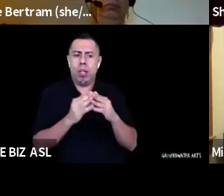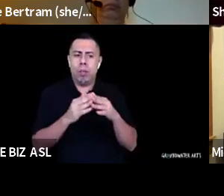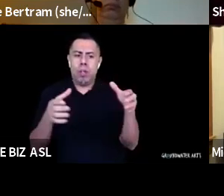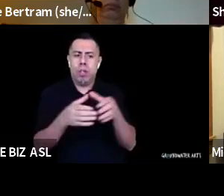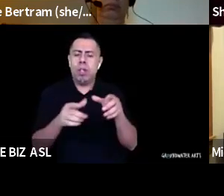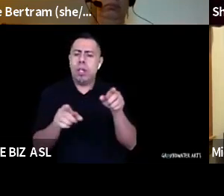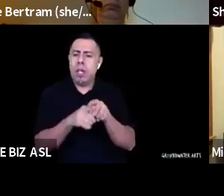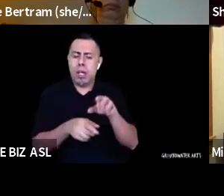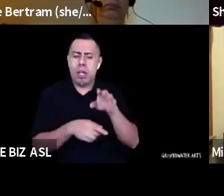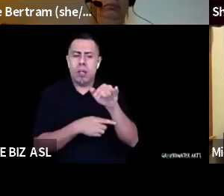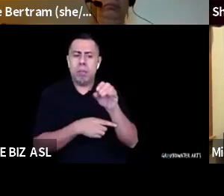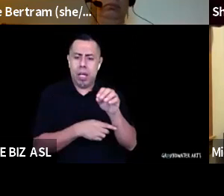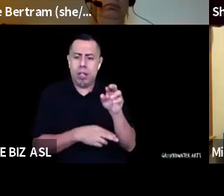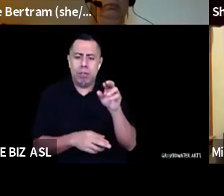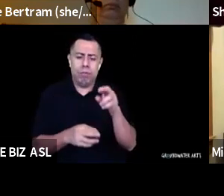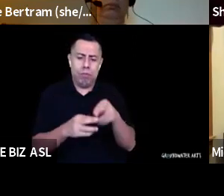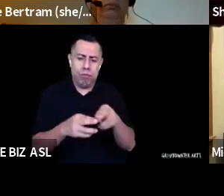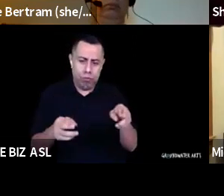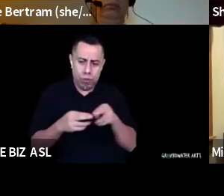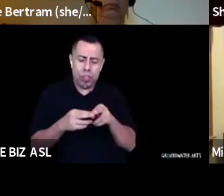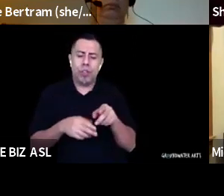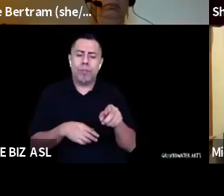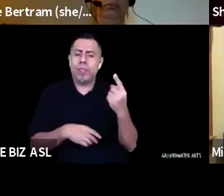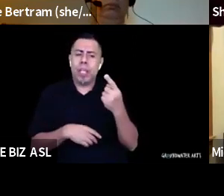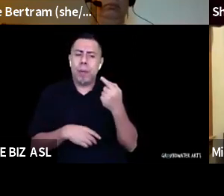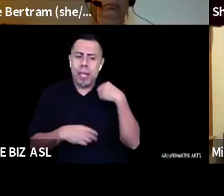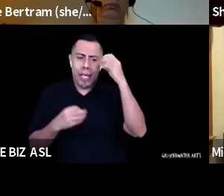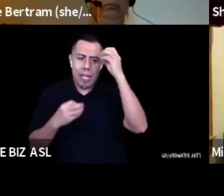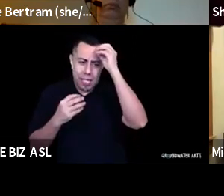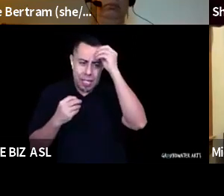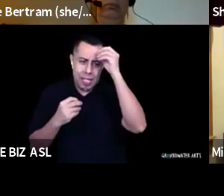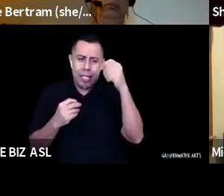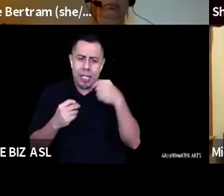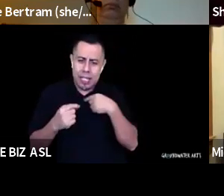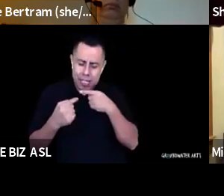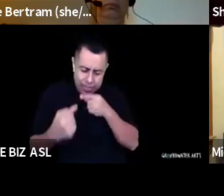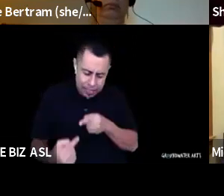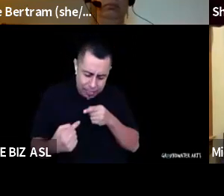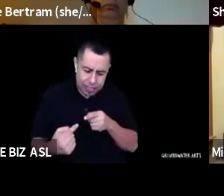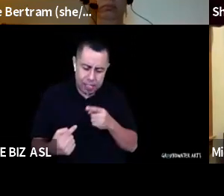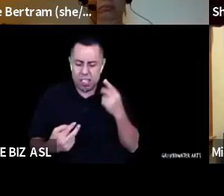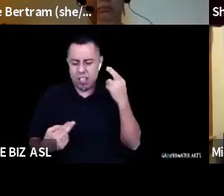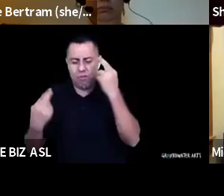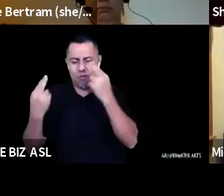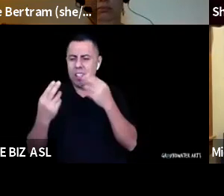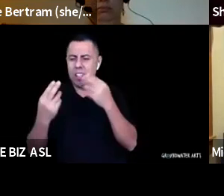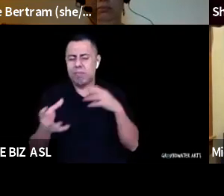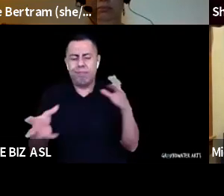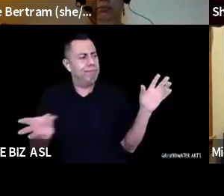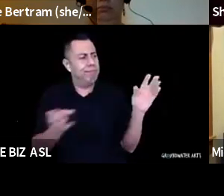contemplating and wrestling with and, and realizing that I've really been wrestling with it my whole career is, um, is